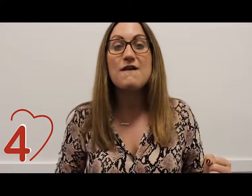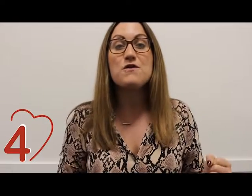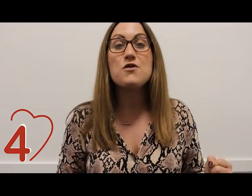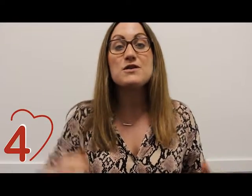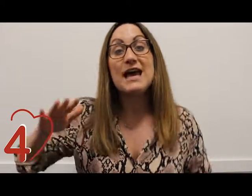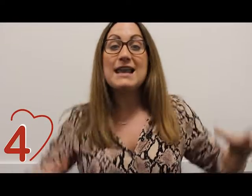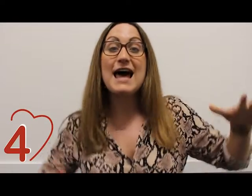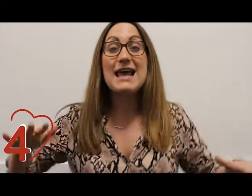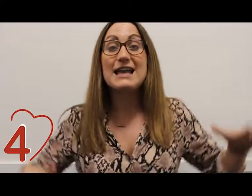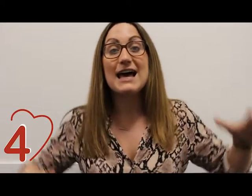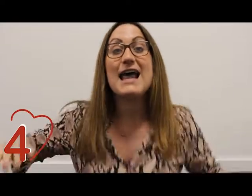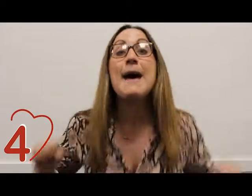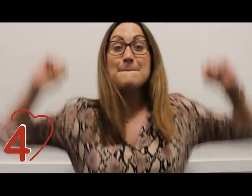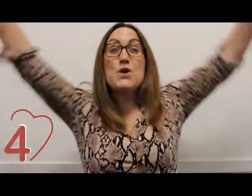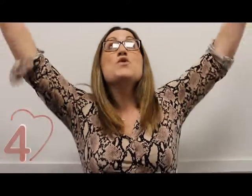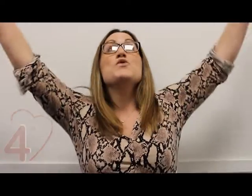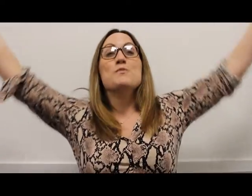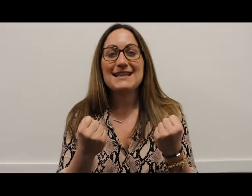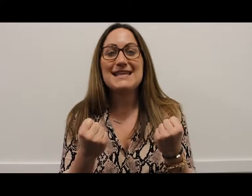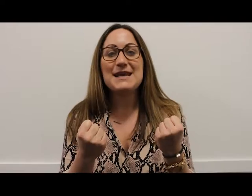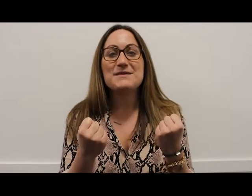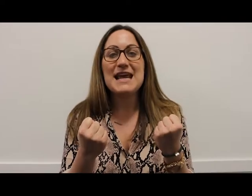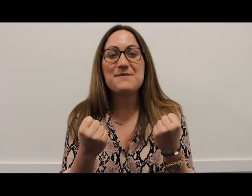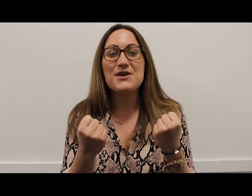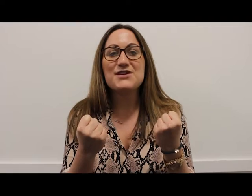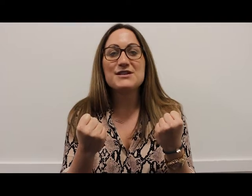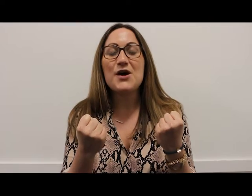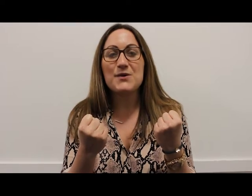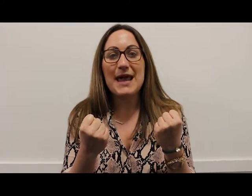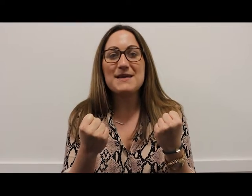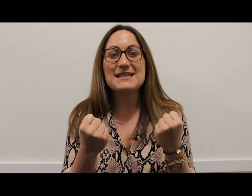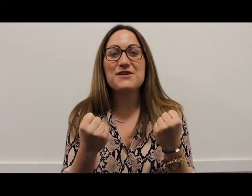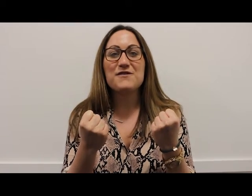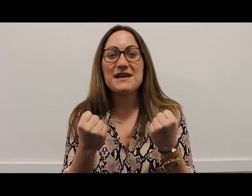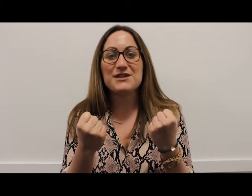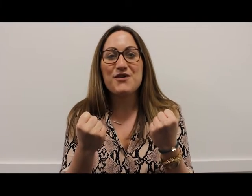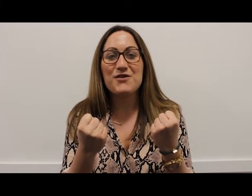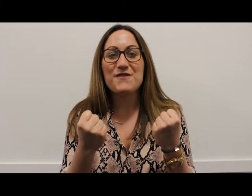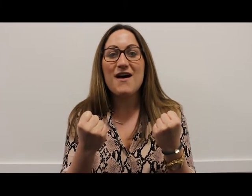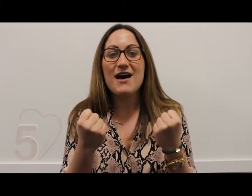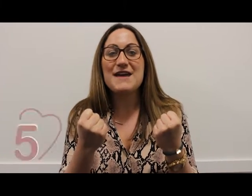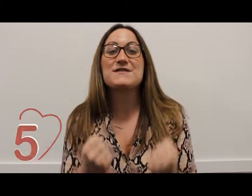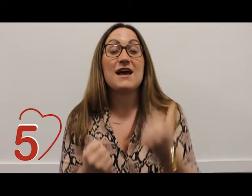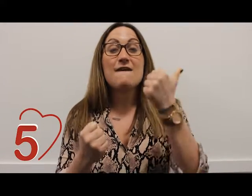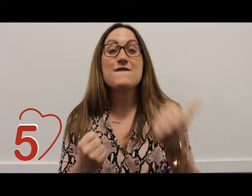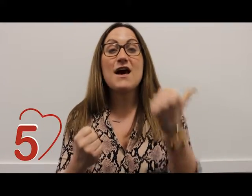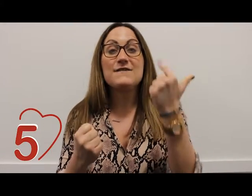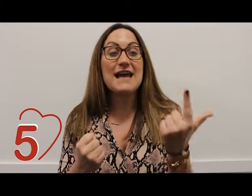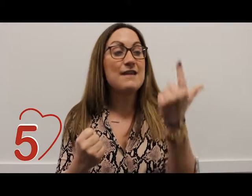our fours la la la la boom team team good as gold let me see your fingers roll the fives 5 10